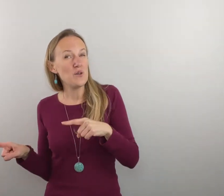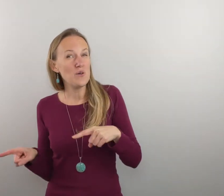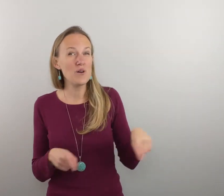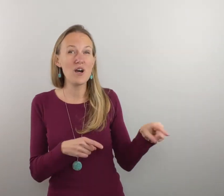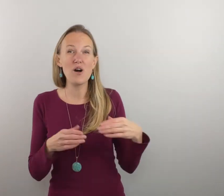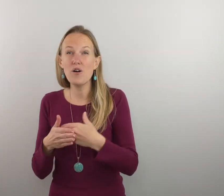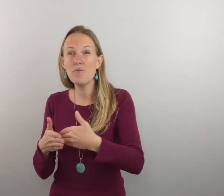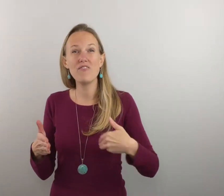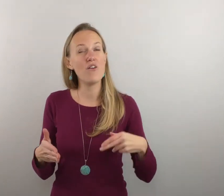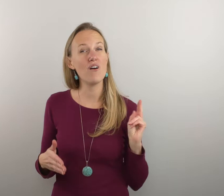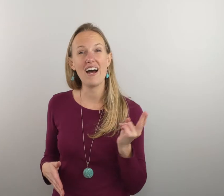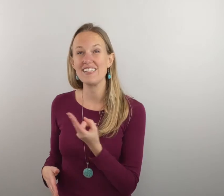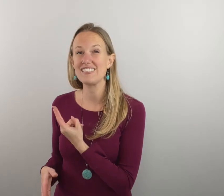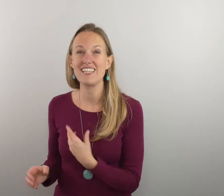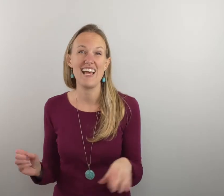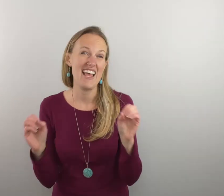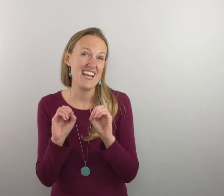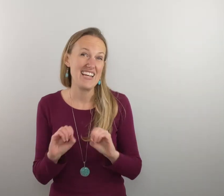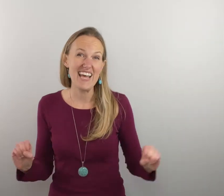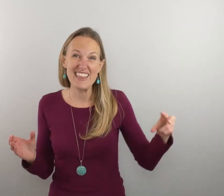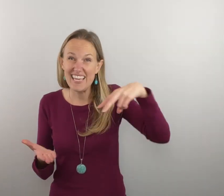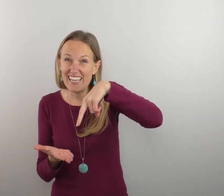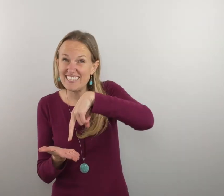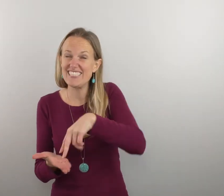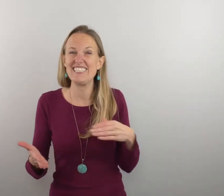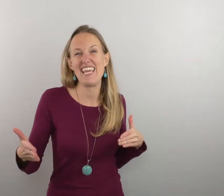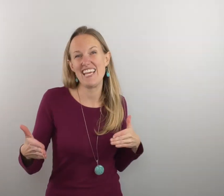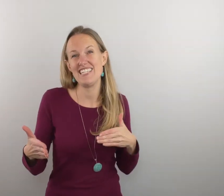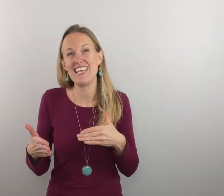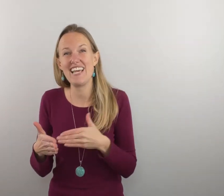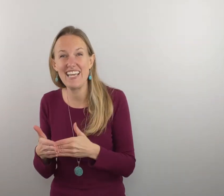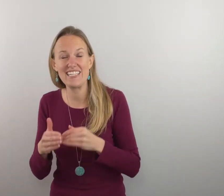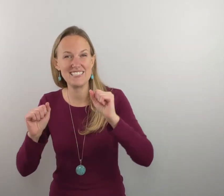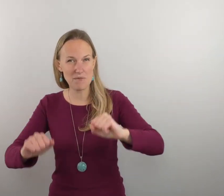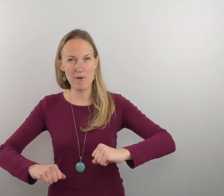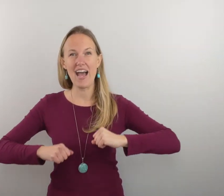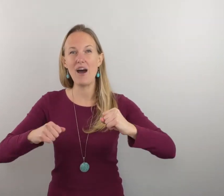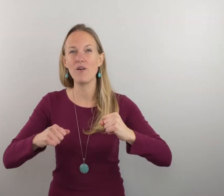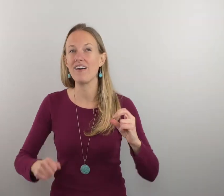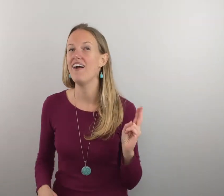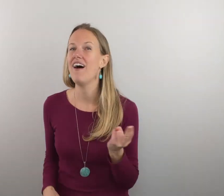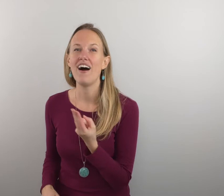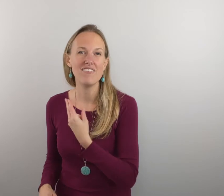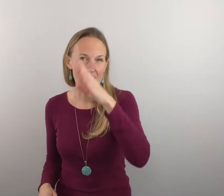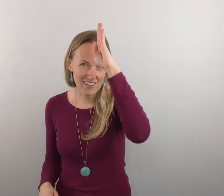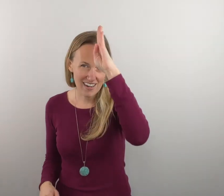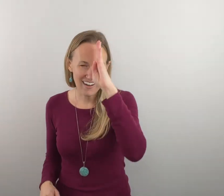go before us nothing can stand against the power of our god